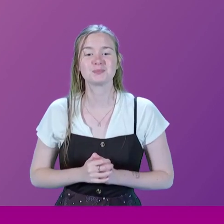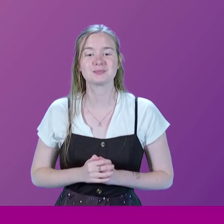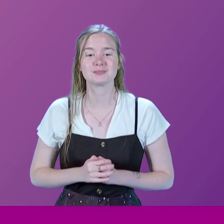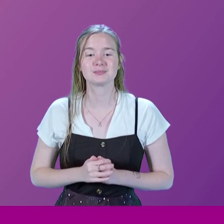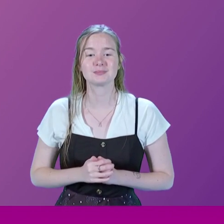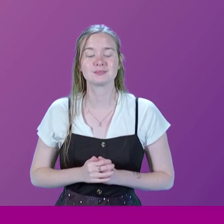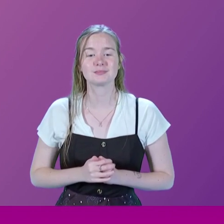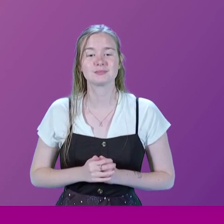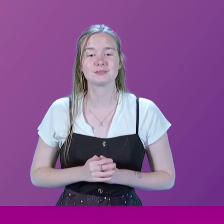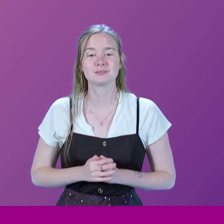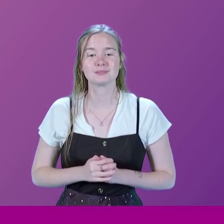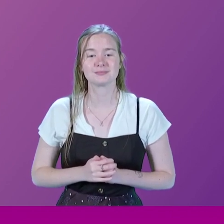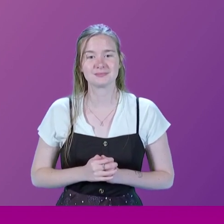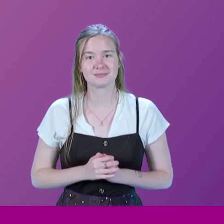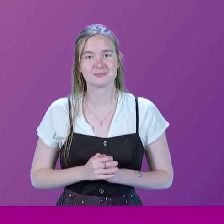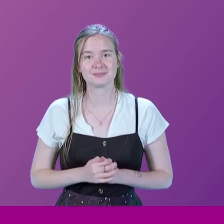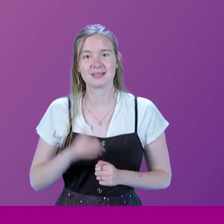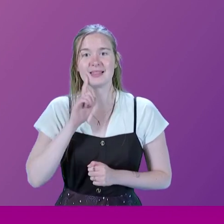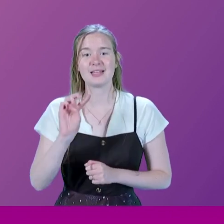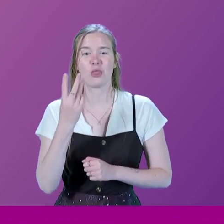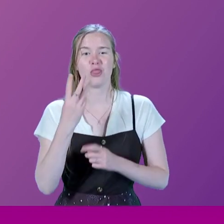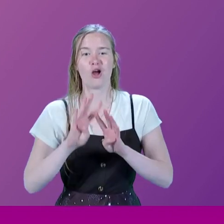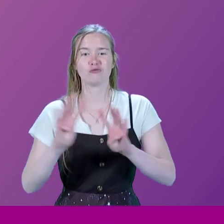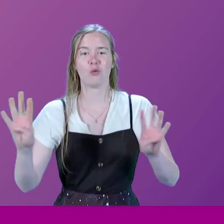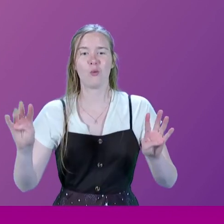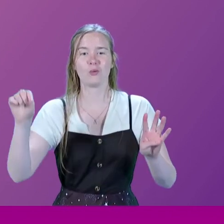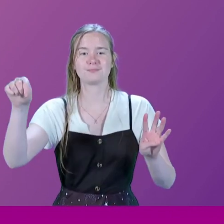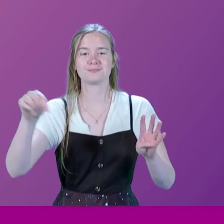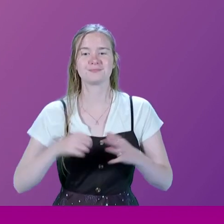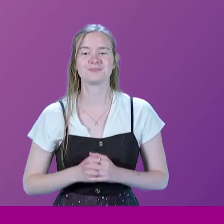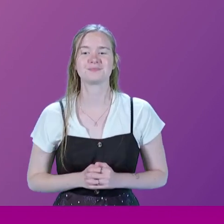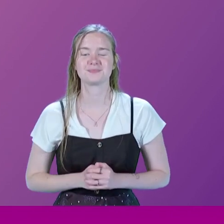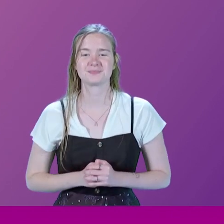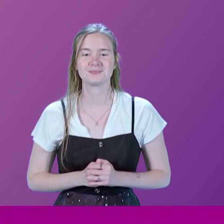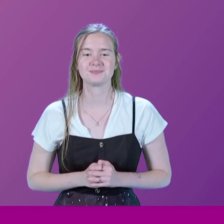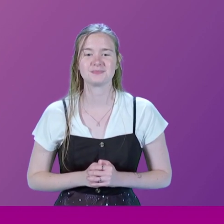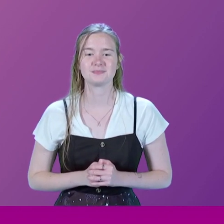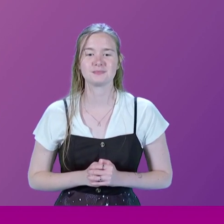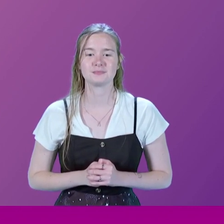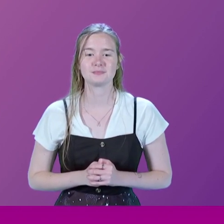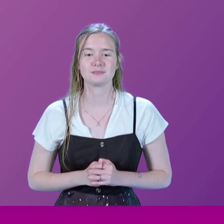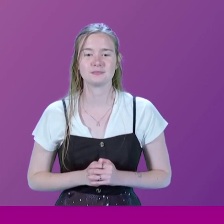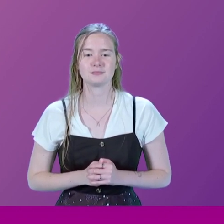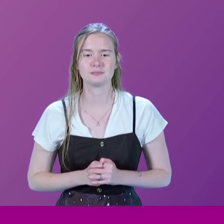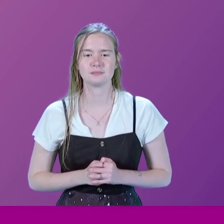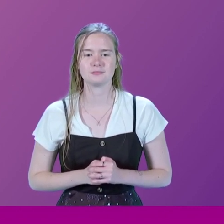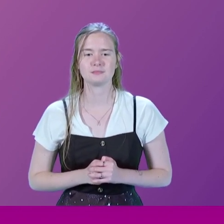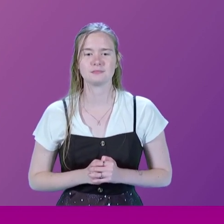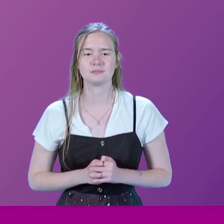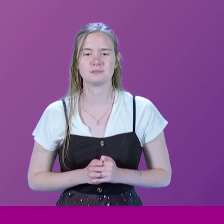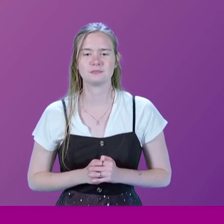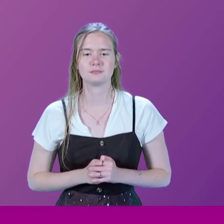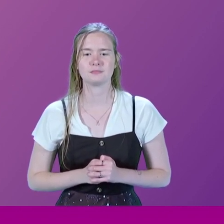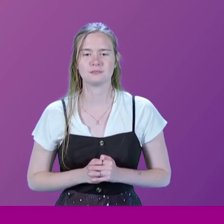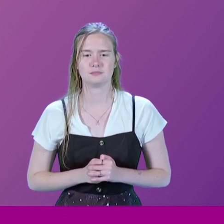take the lady in the third row here. As someone who's got direct experience of